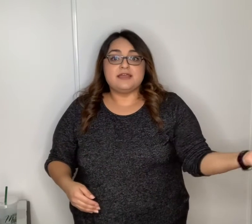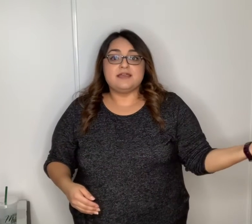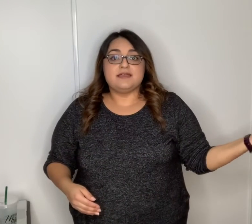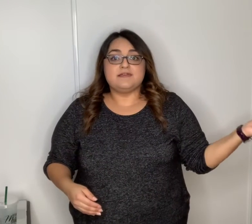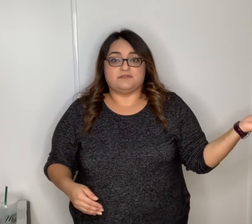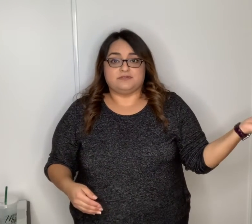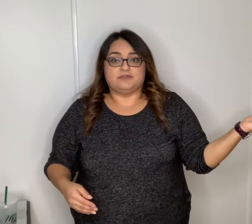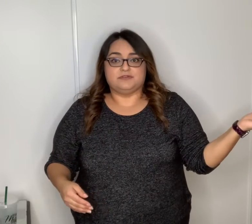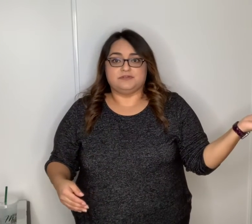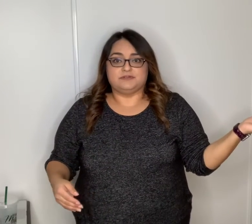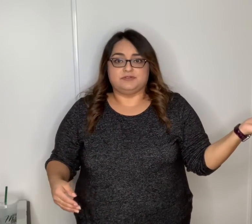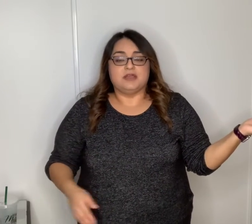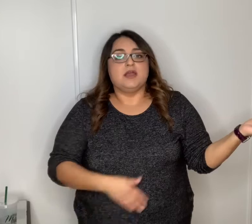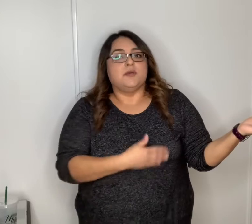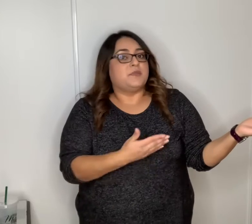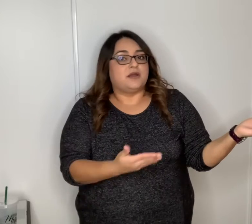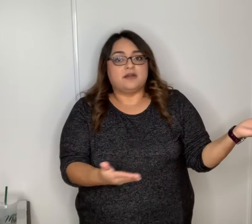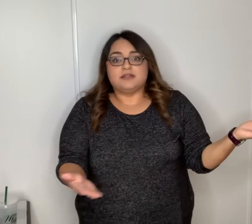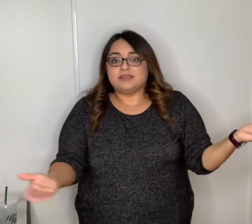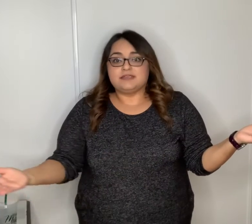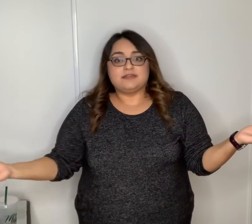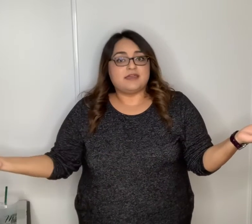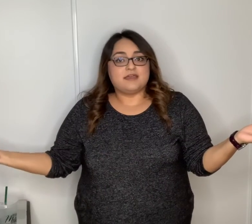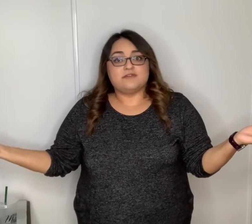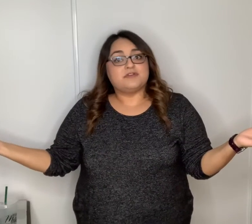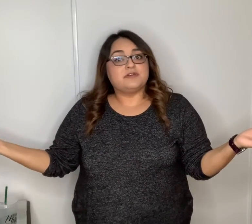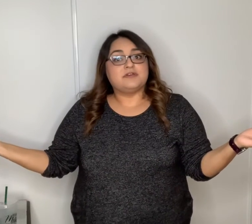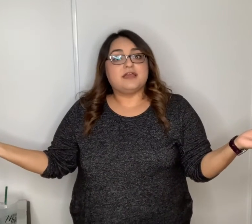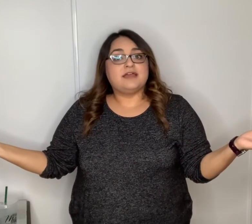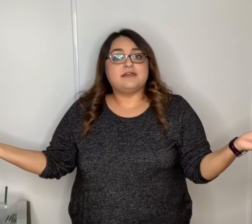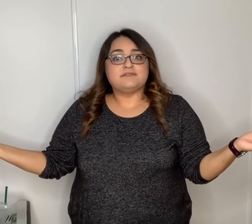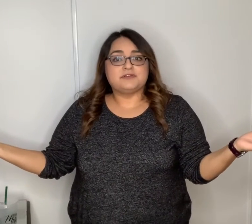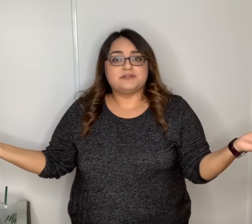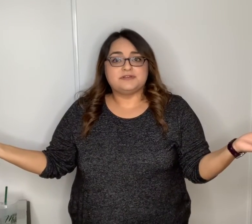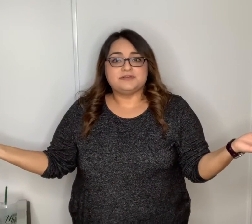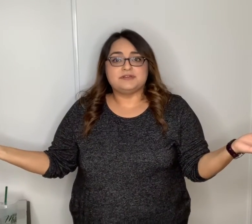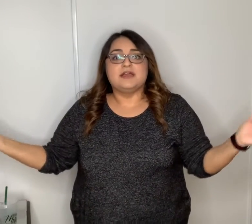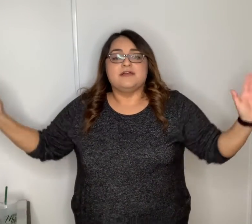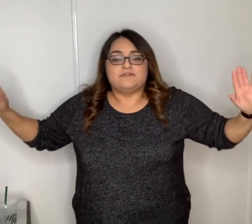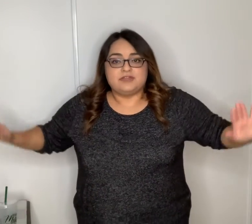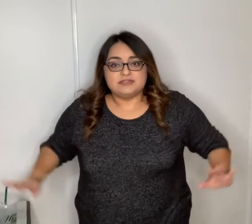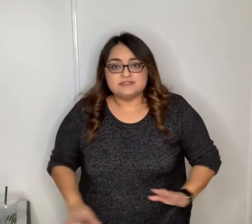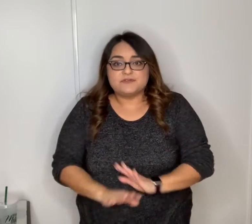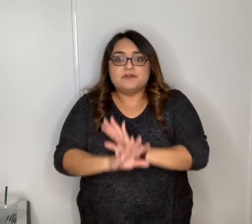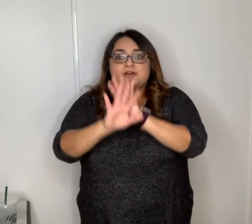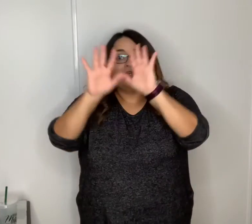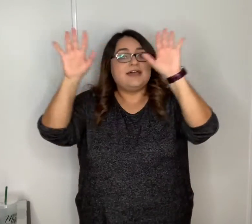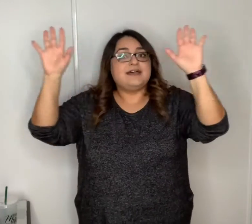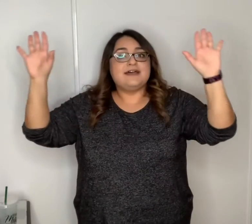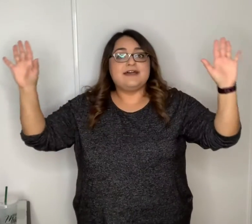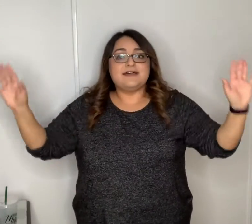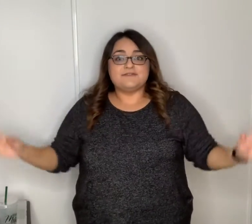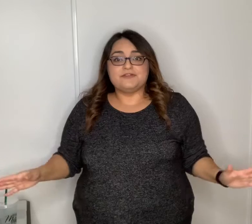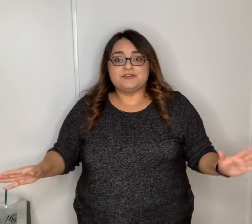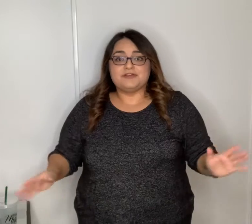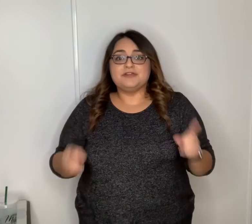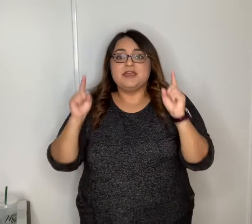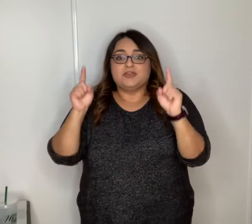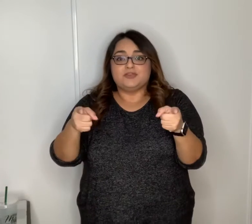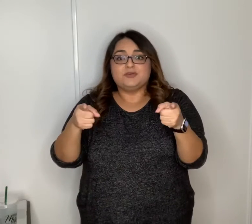parting never ever friends forever you